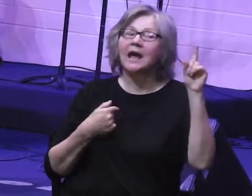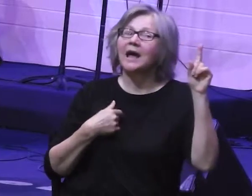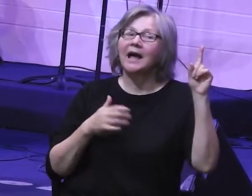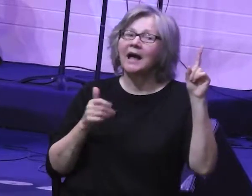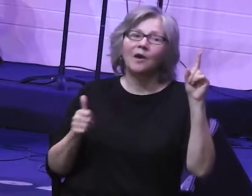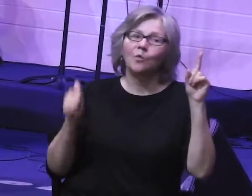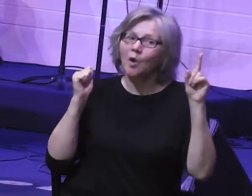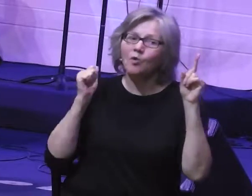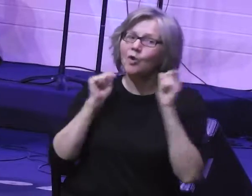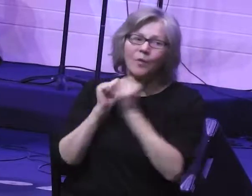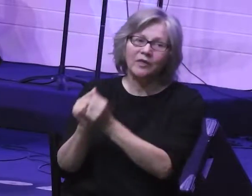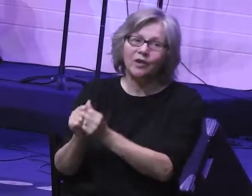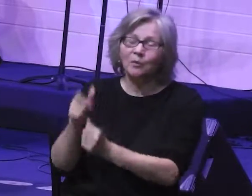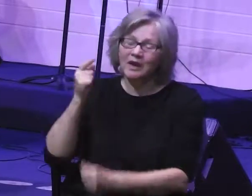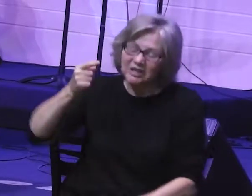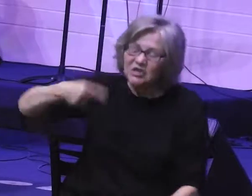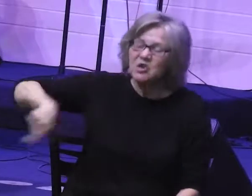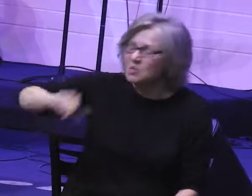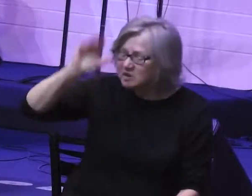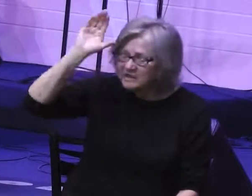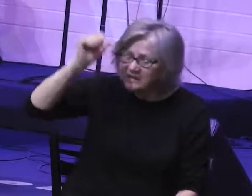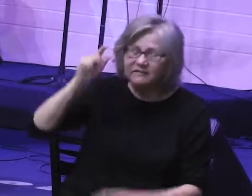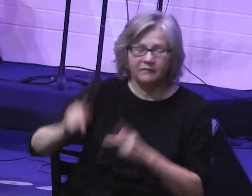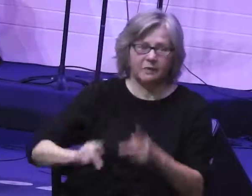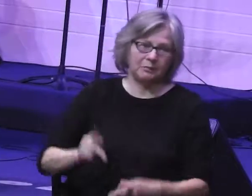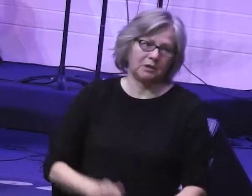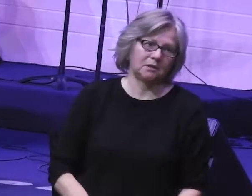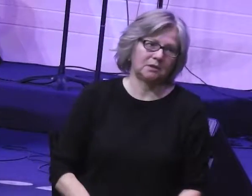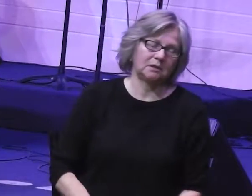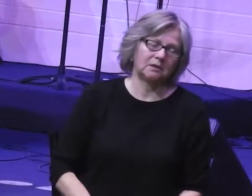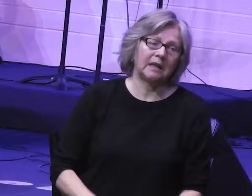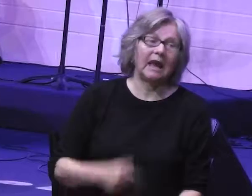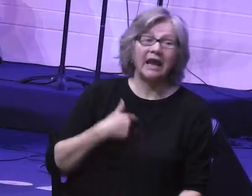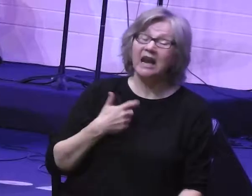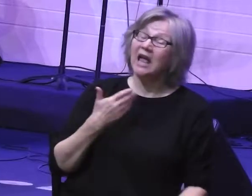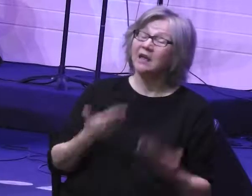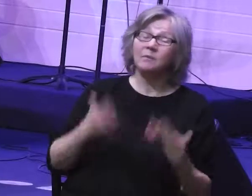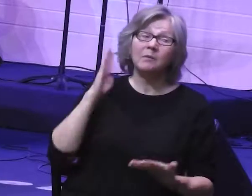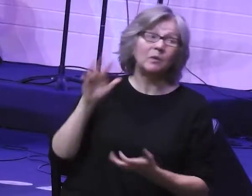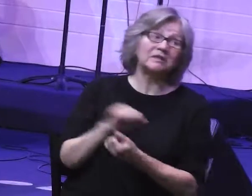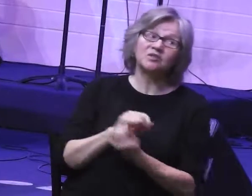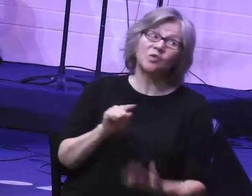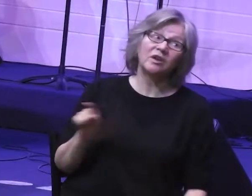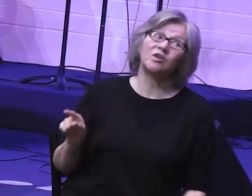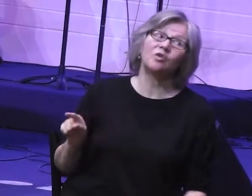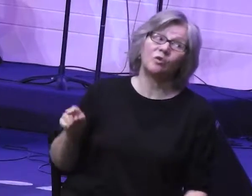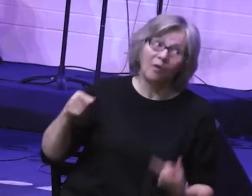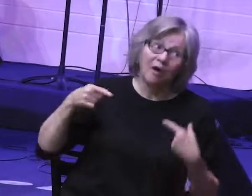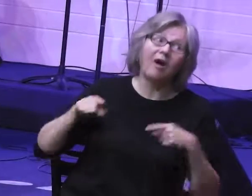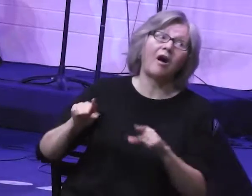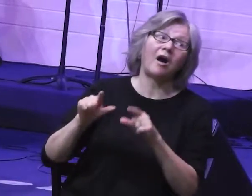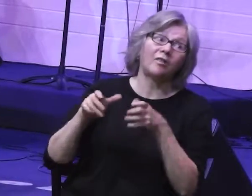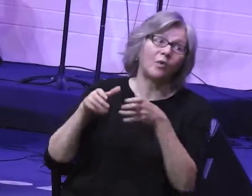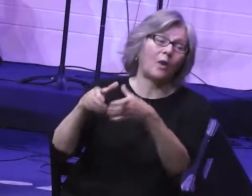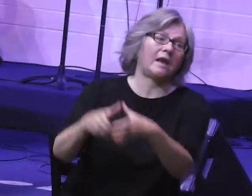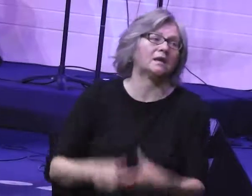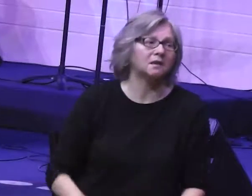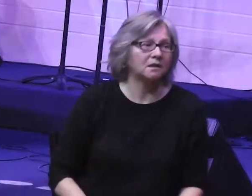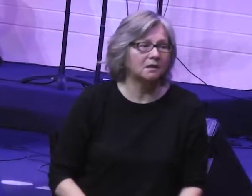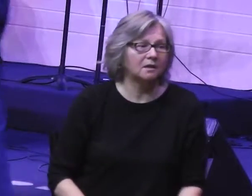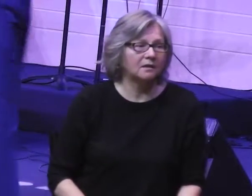I will not go with you because you are a stiff-necked people and I might destroy you on the way.